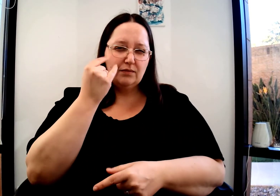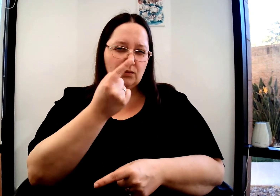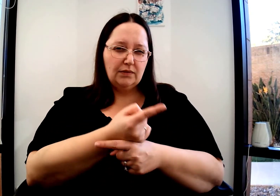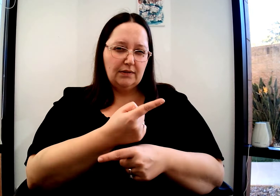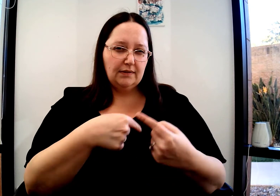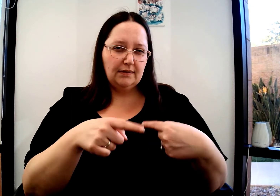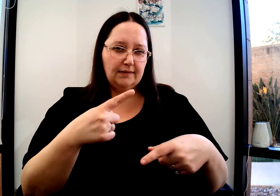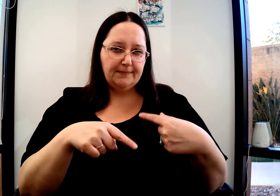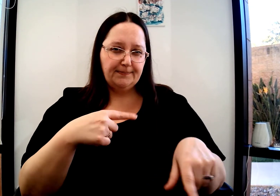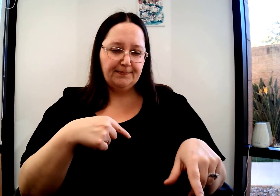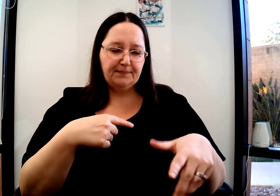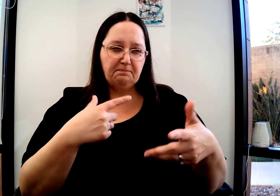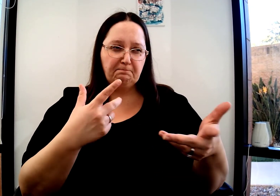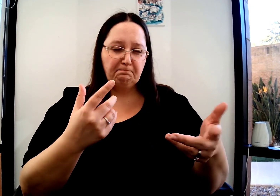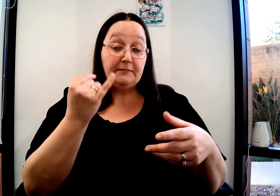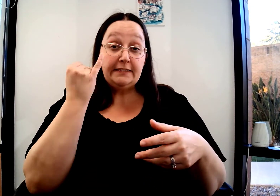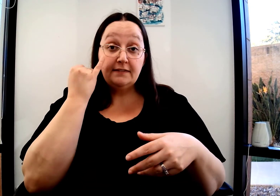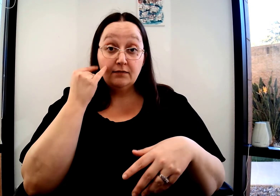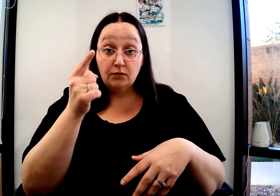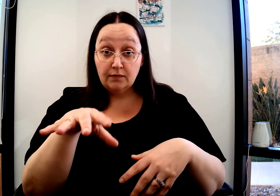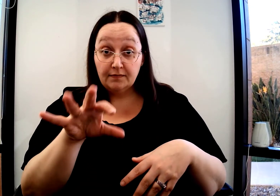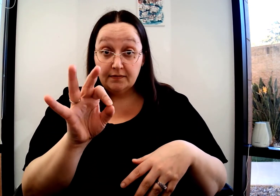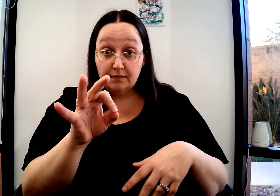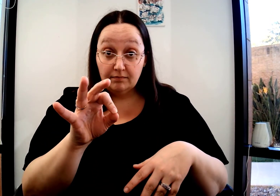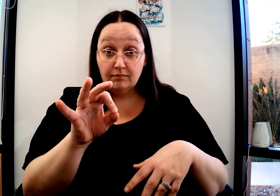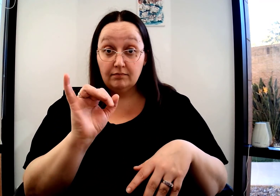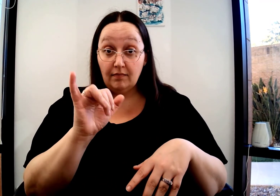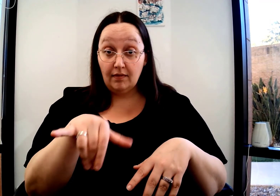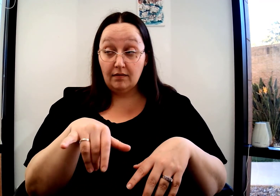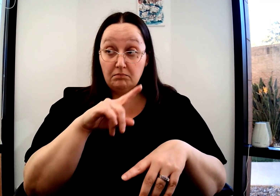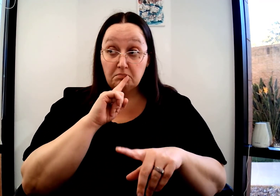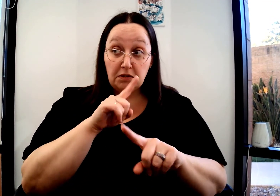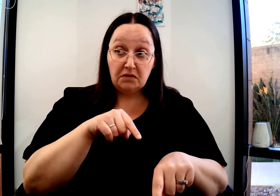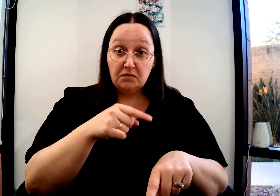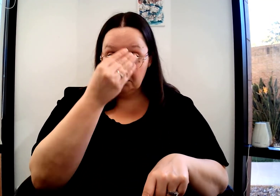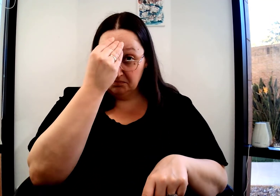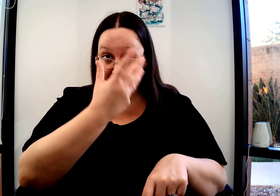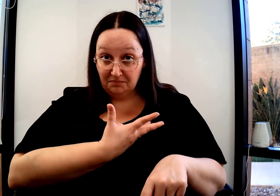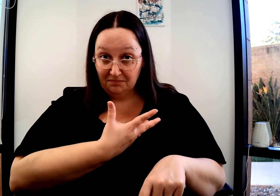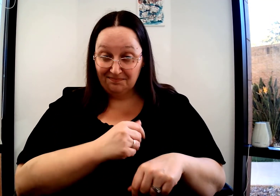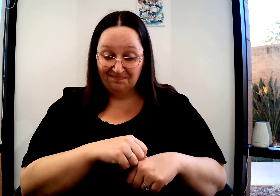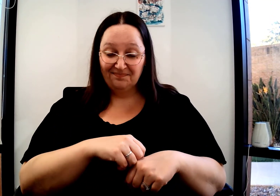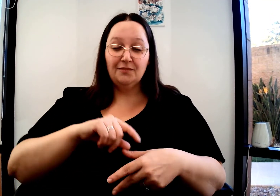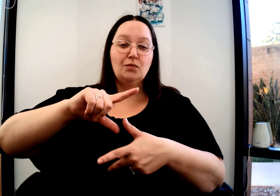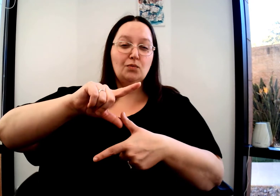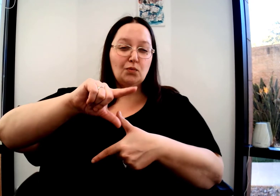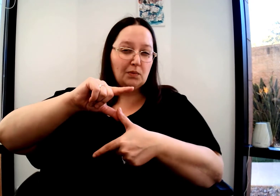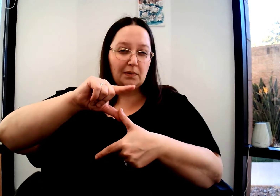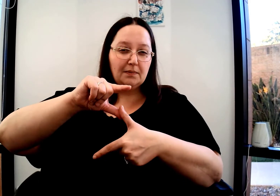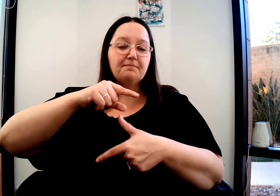I'm really not sure if this is the correct sign. If you find out, please let me know the answer.